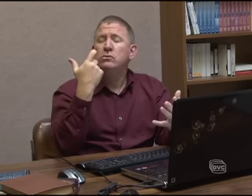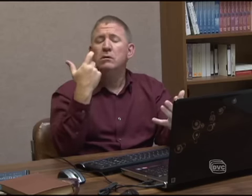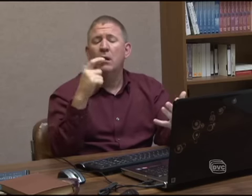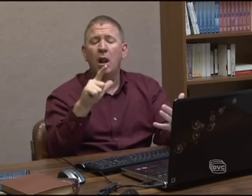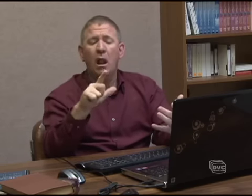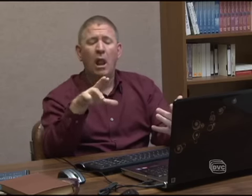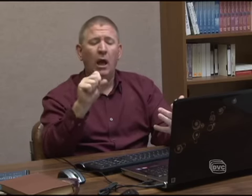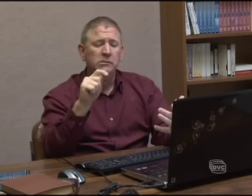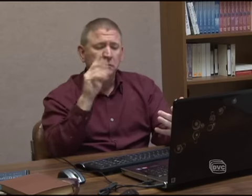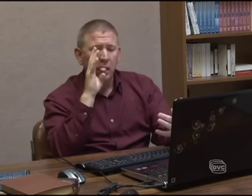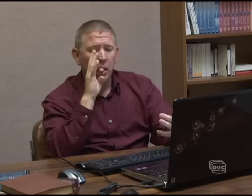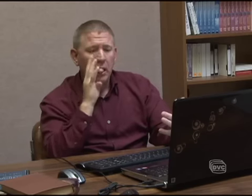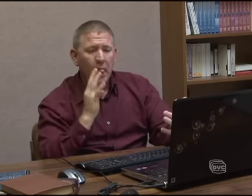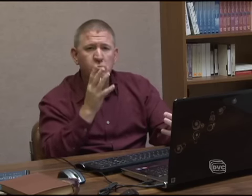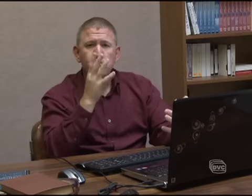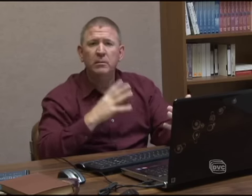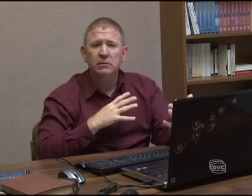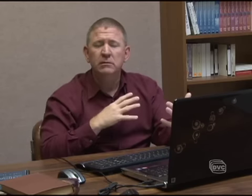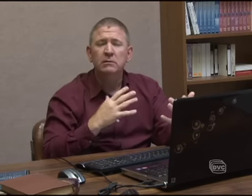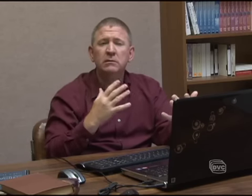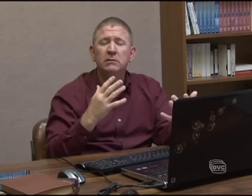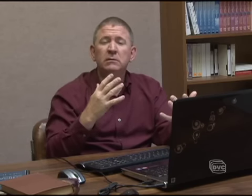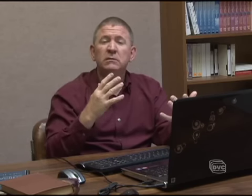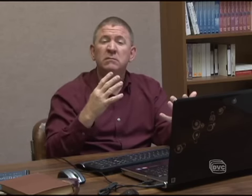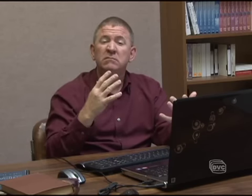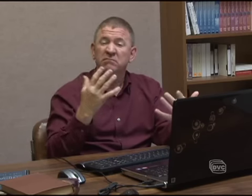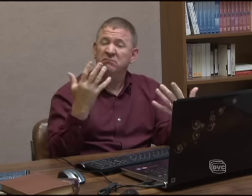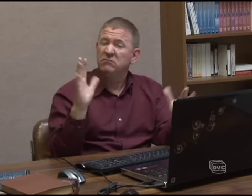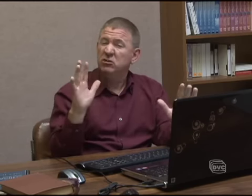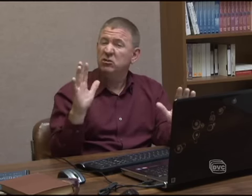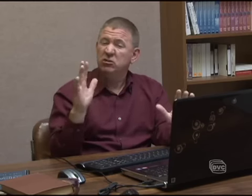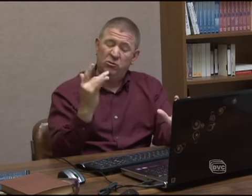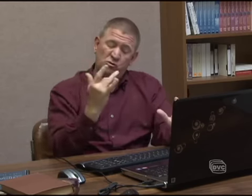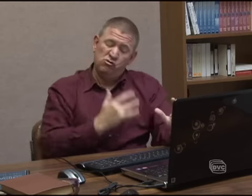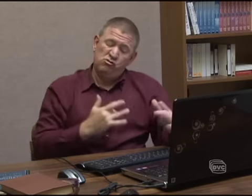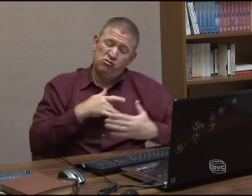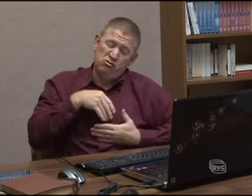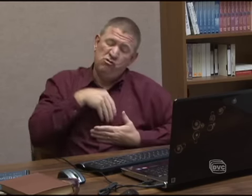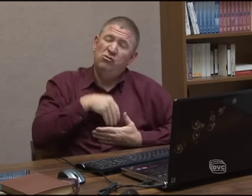lusts after a woman is already in his heart committed adultery.